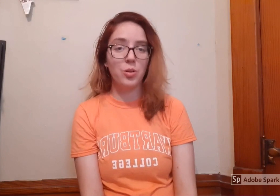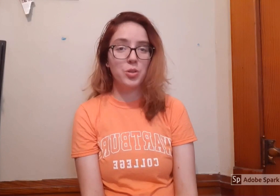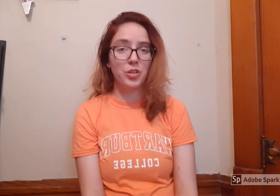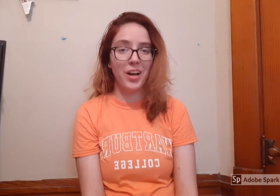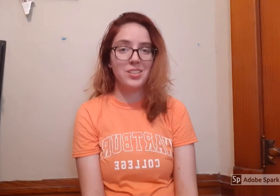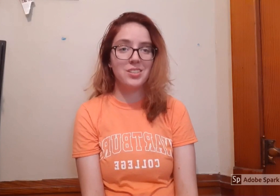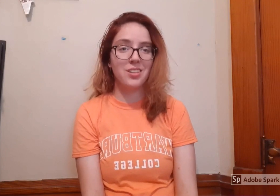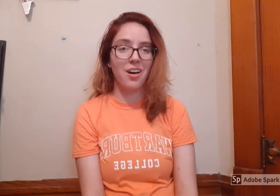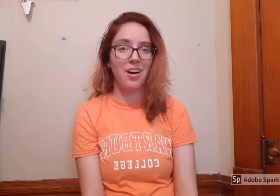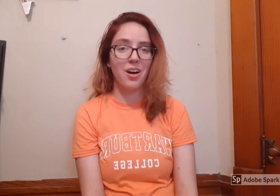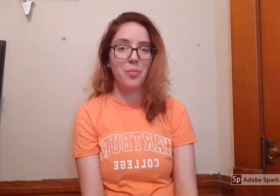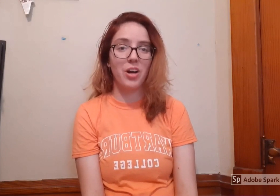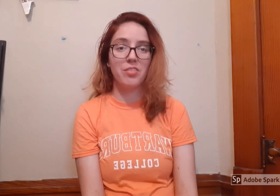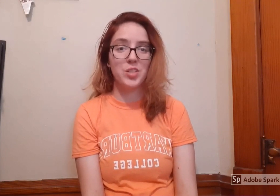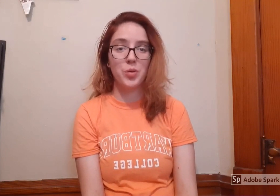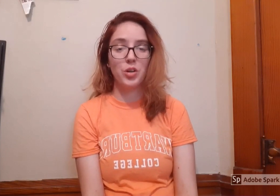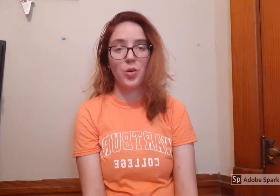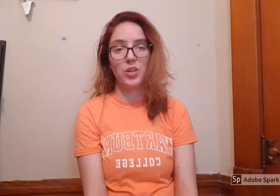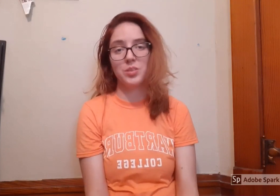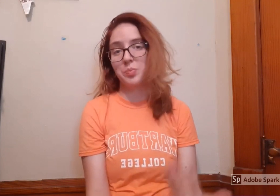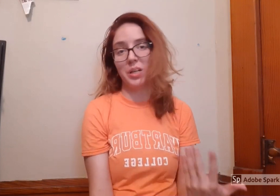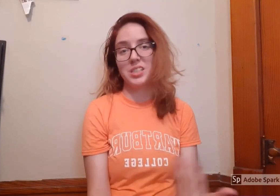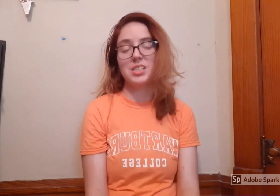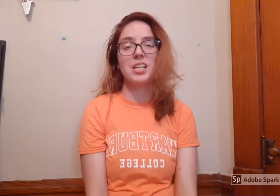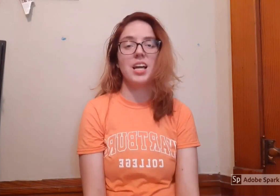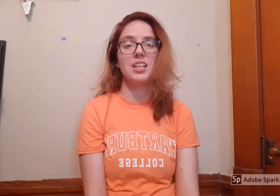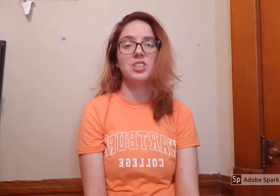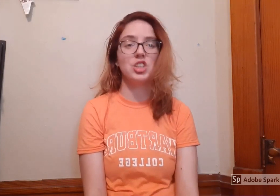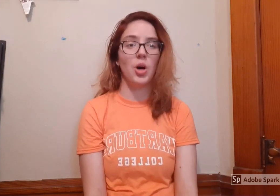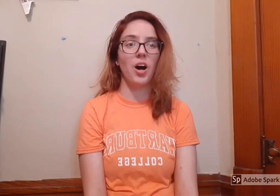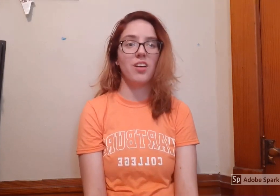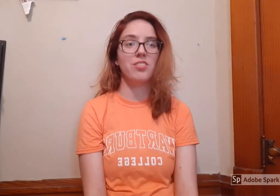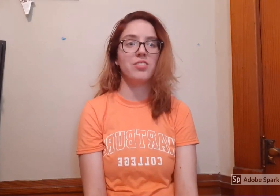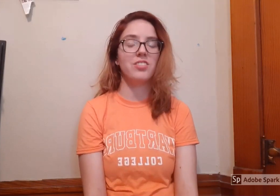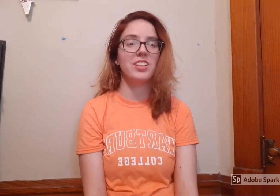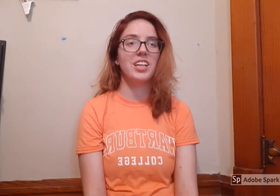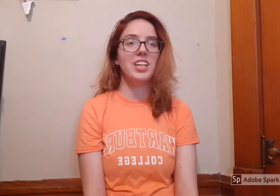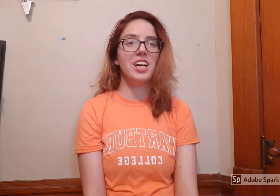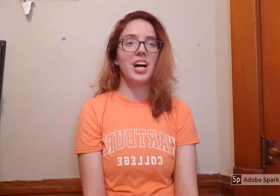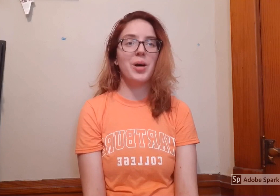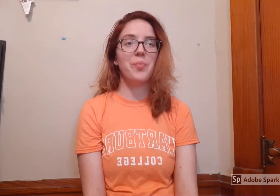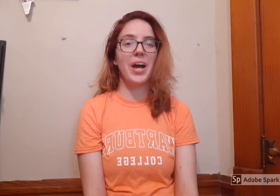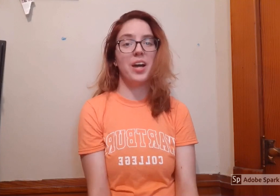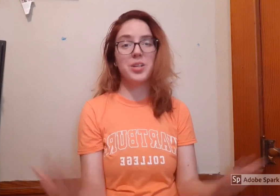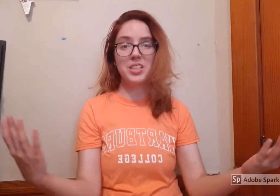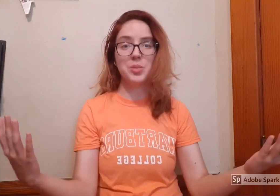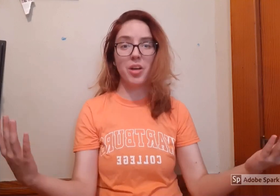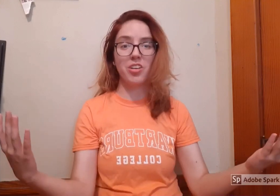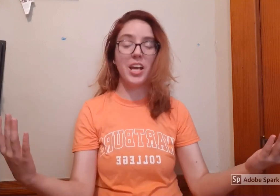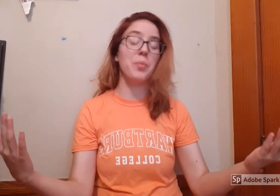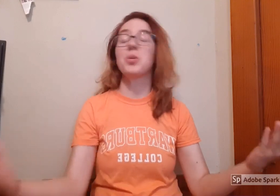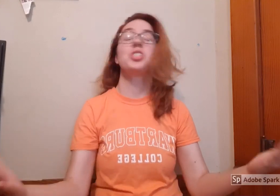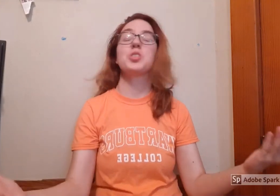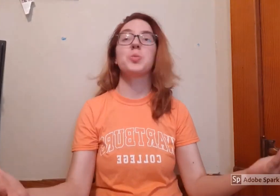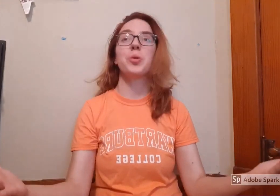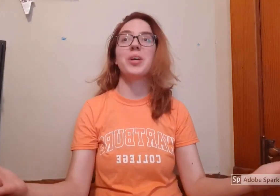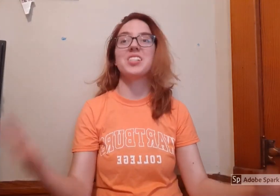LutherCrest on Facebook or places and show off how you can spell your name which is super amazing.